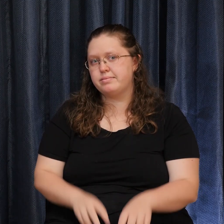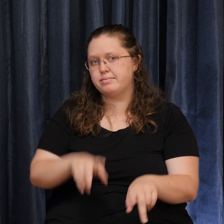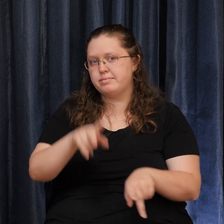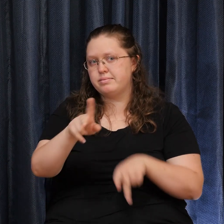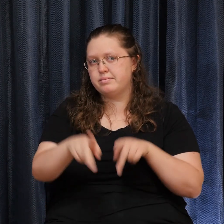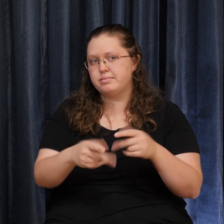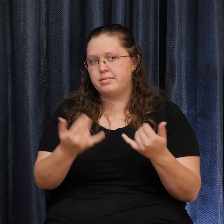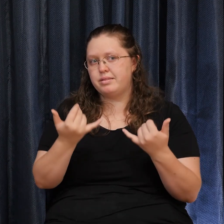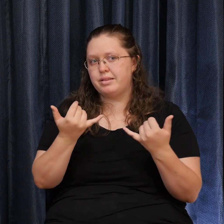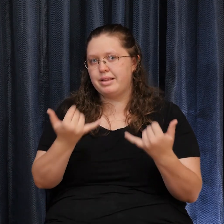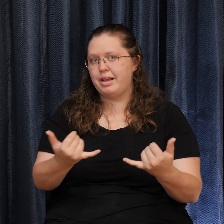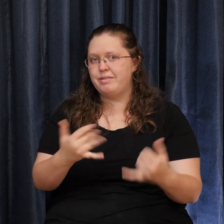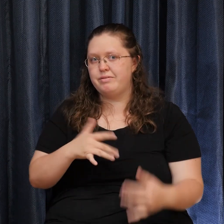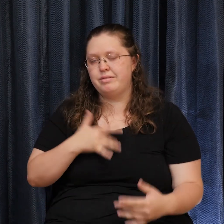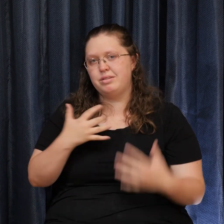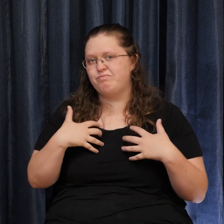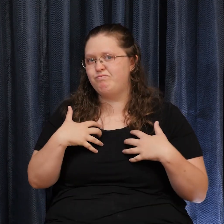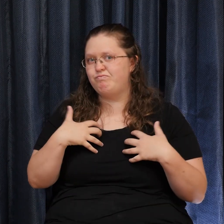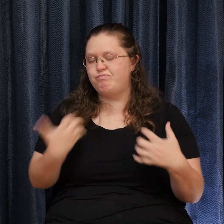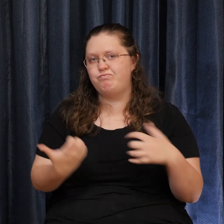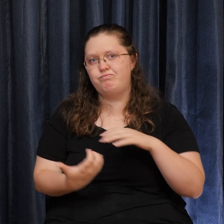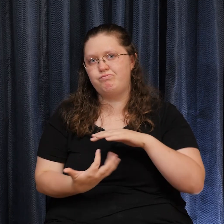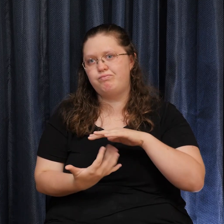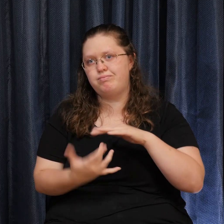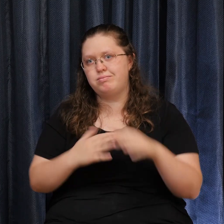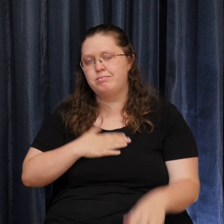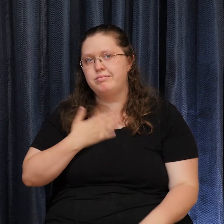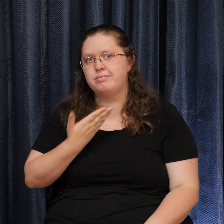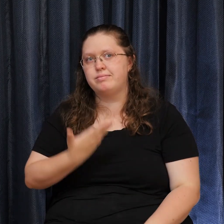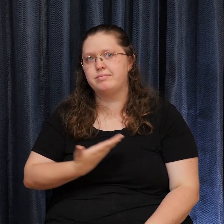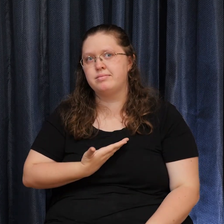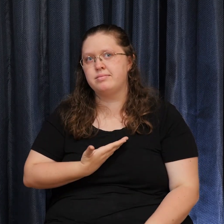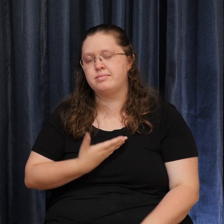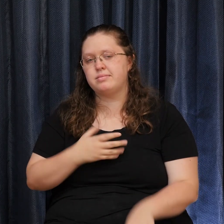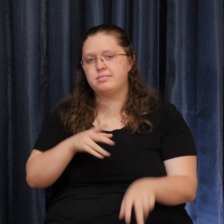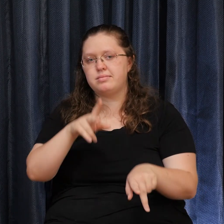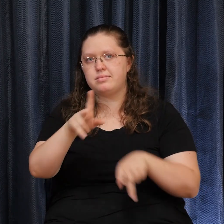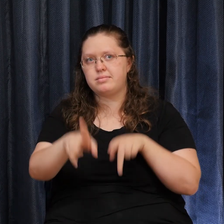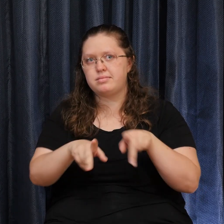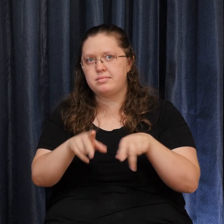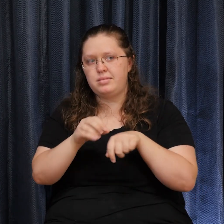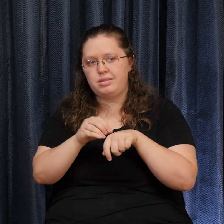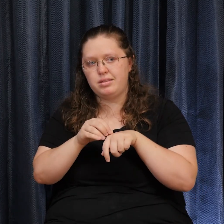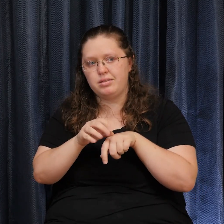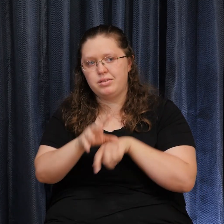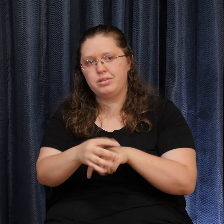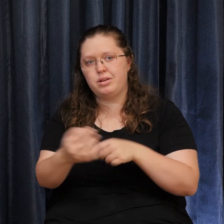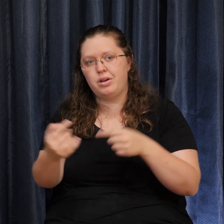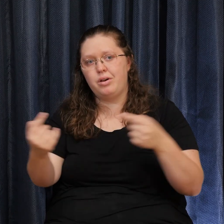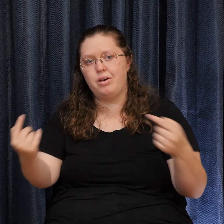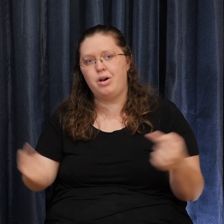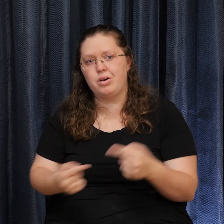angered All of those Who cause harm To others And to their property